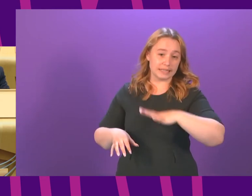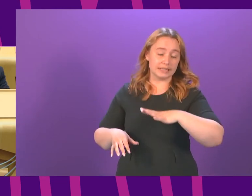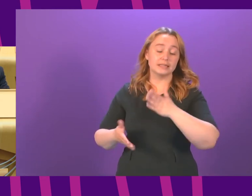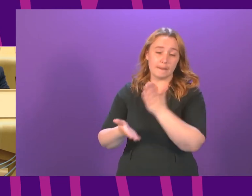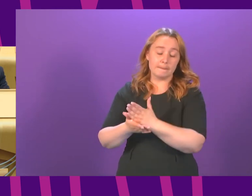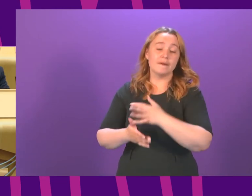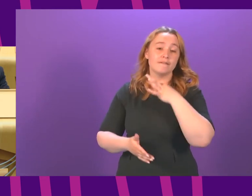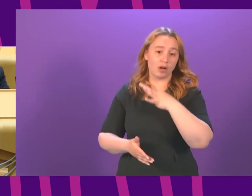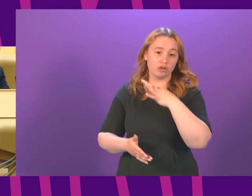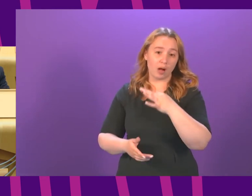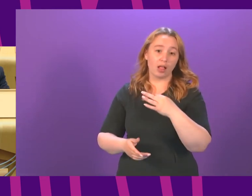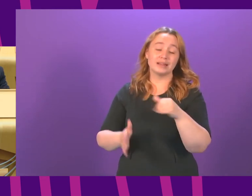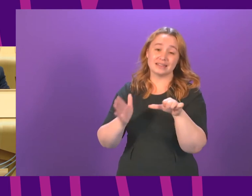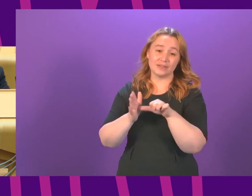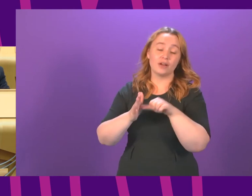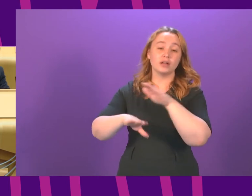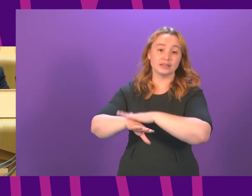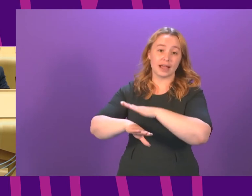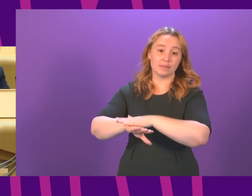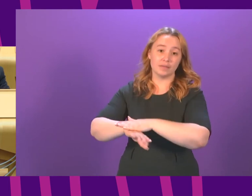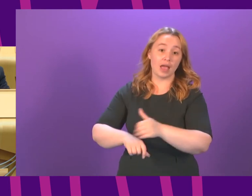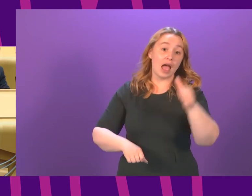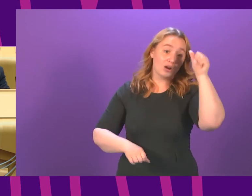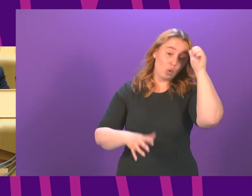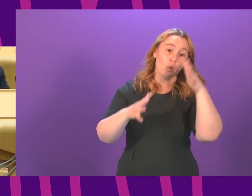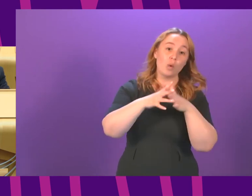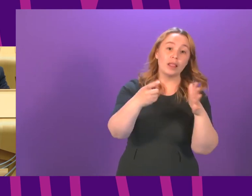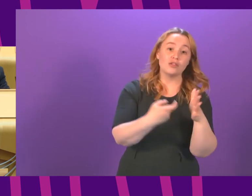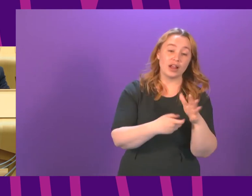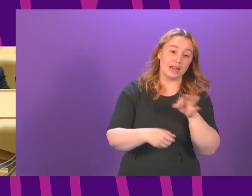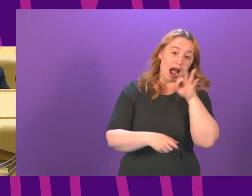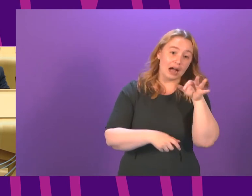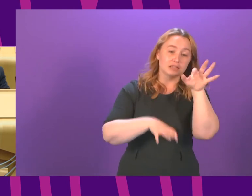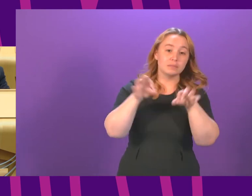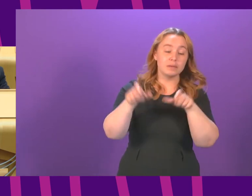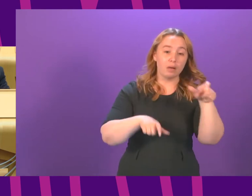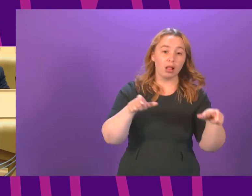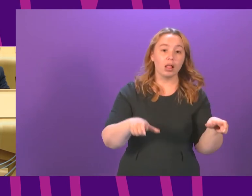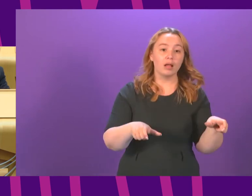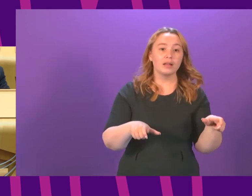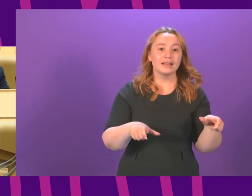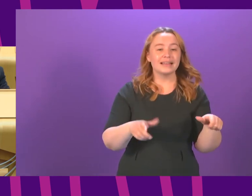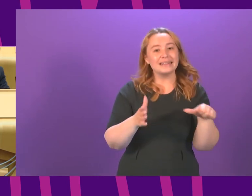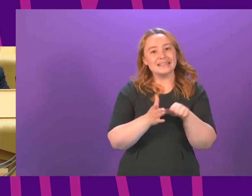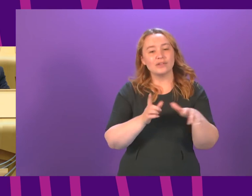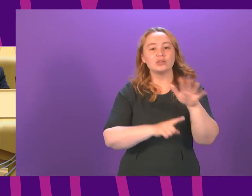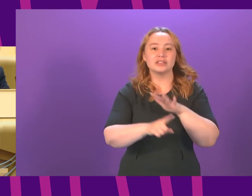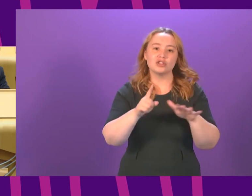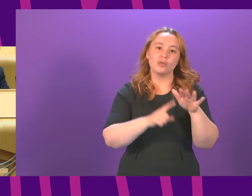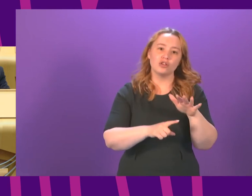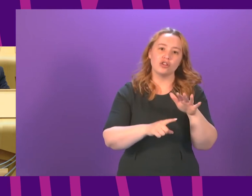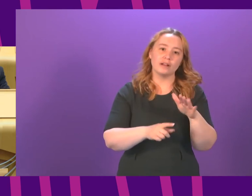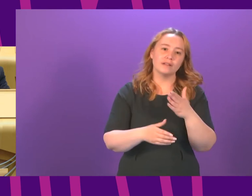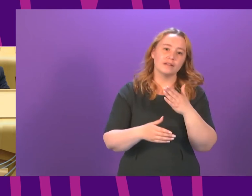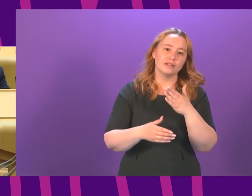and again I know Willie Rennie does ask people to as far as possible in a really difficult circumstance take in good